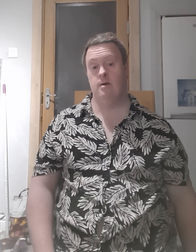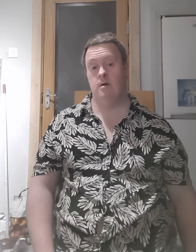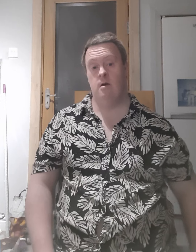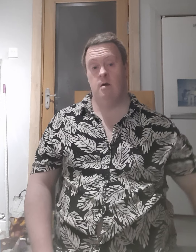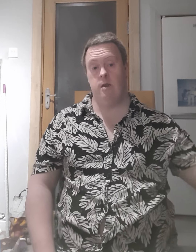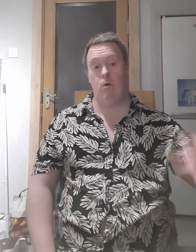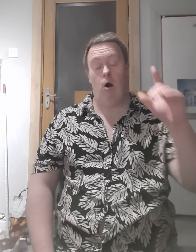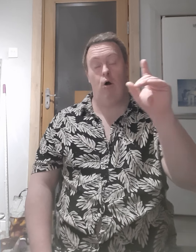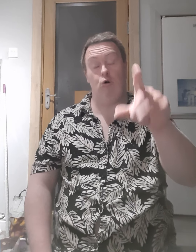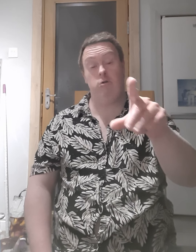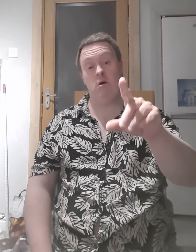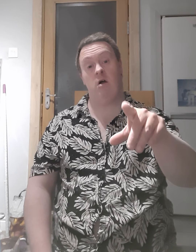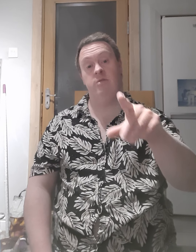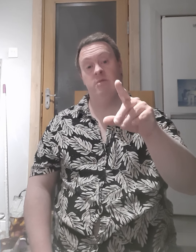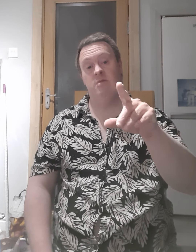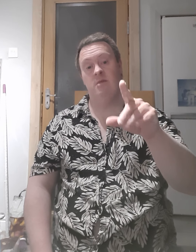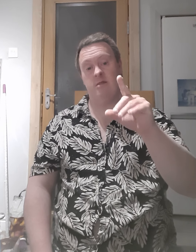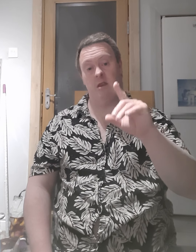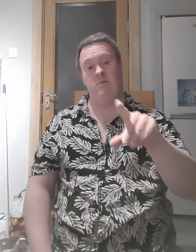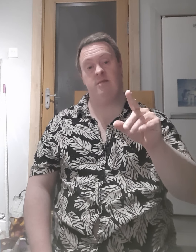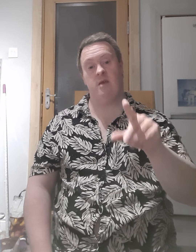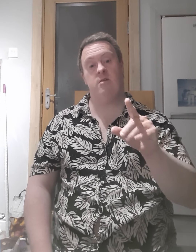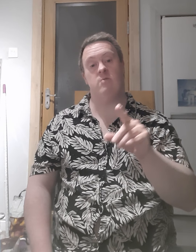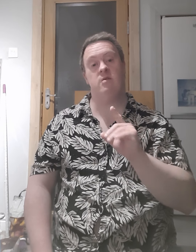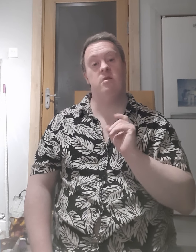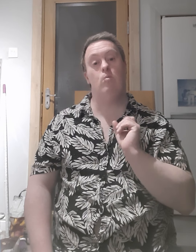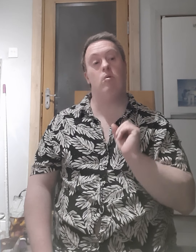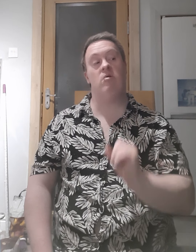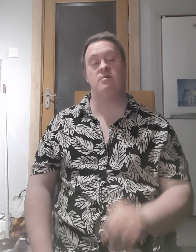Now hold on. So let me tell you something, Neil Walker.